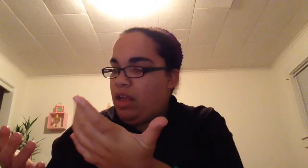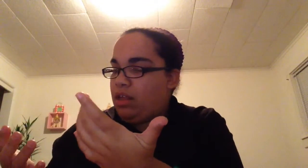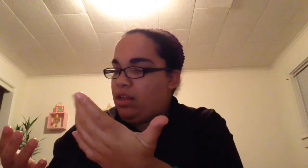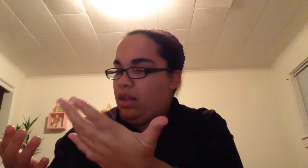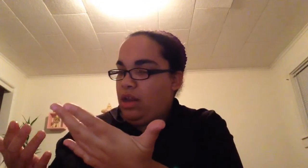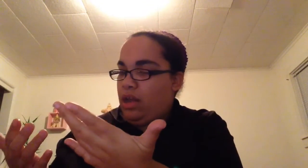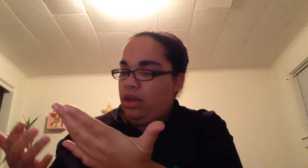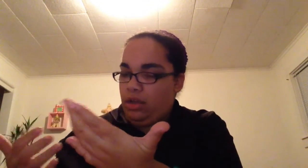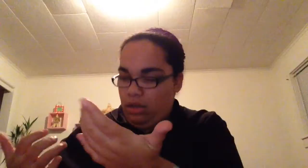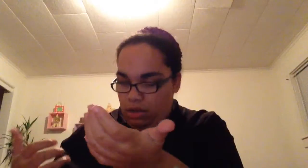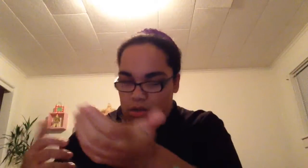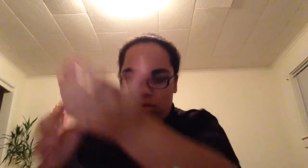and neck